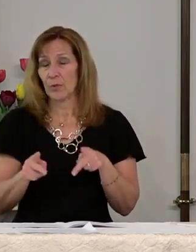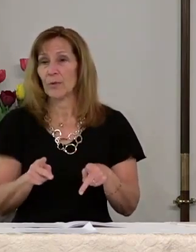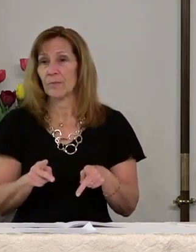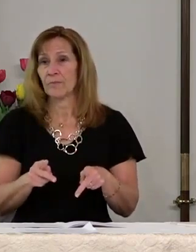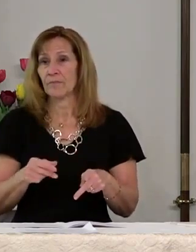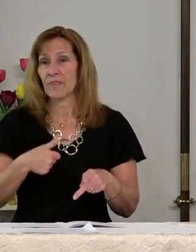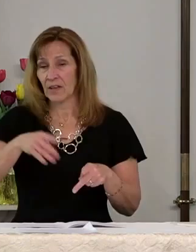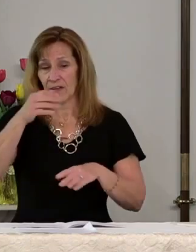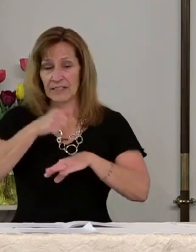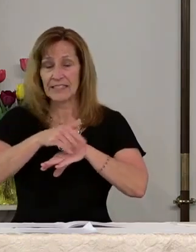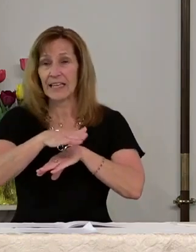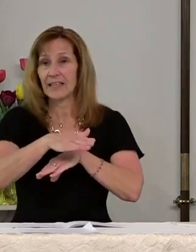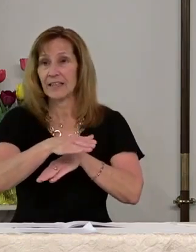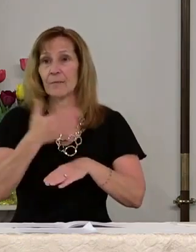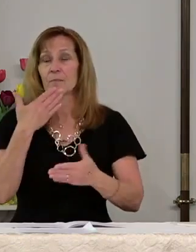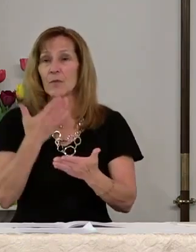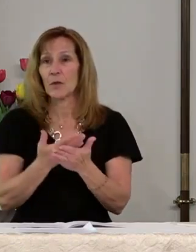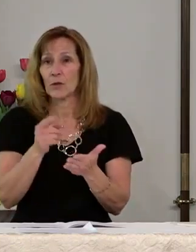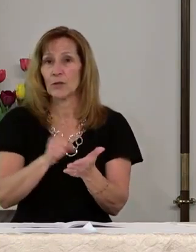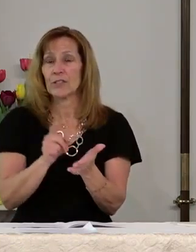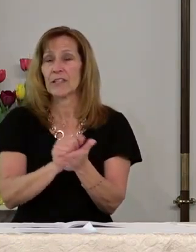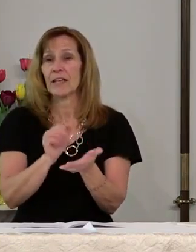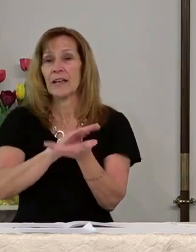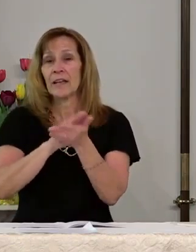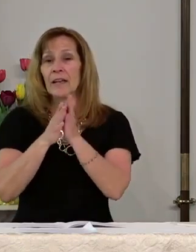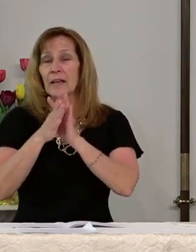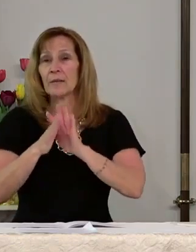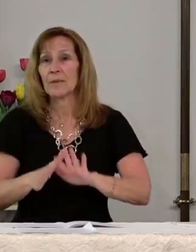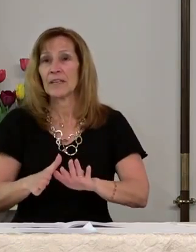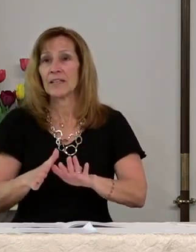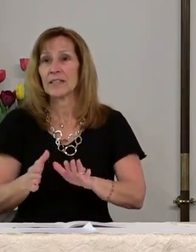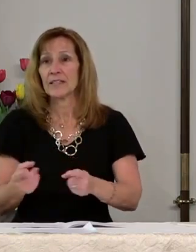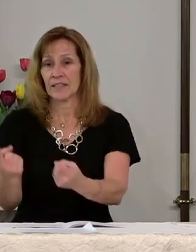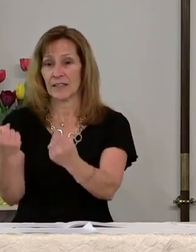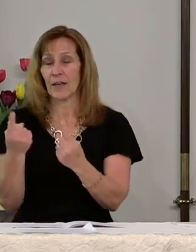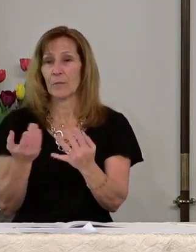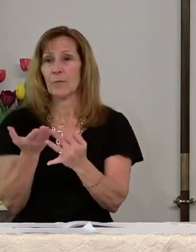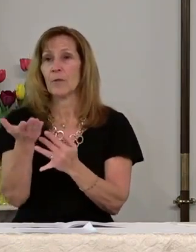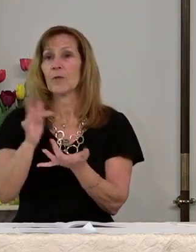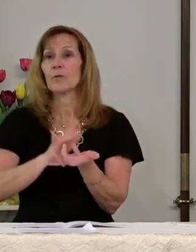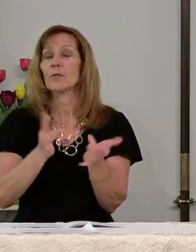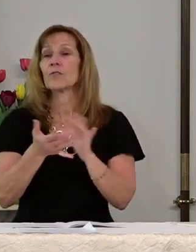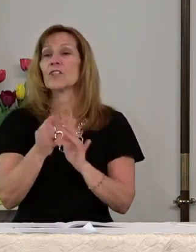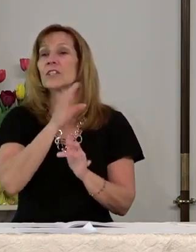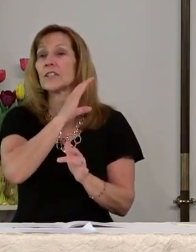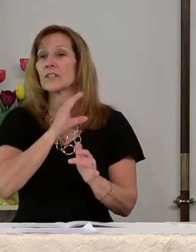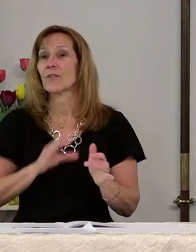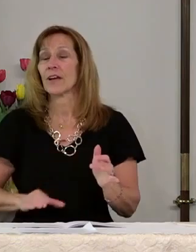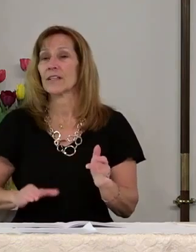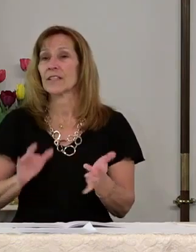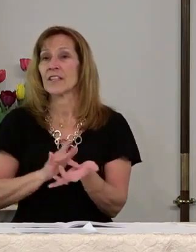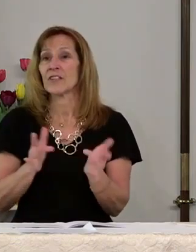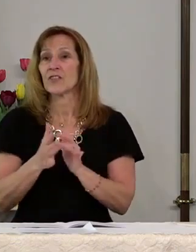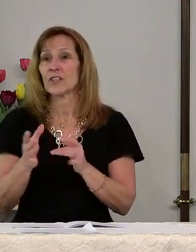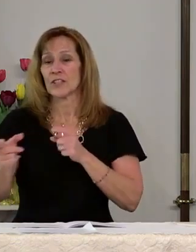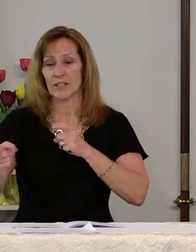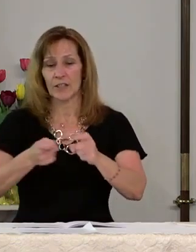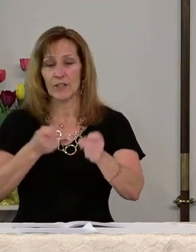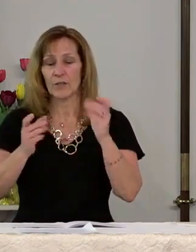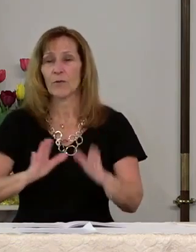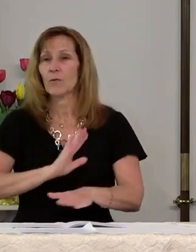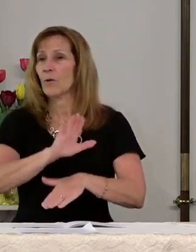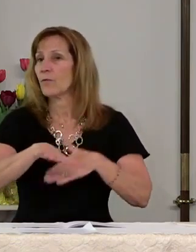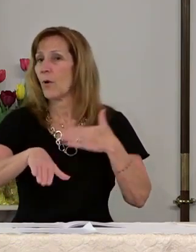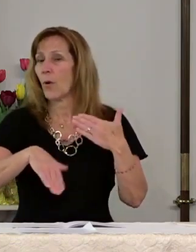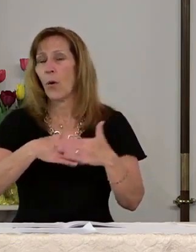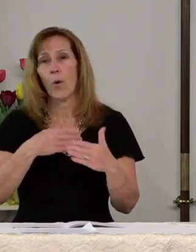God sent them the good news that peace has come through Jesus Christ. Jesus is the ruler of all